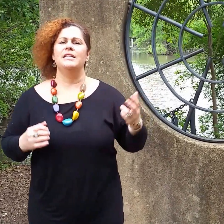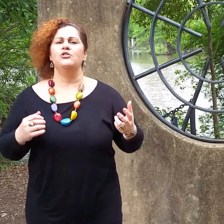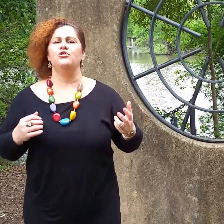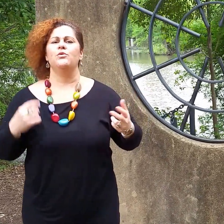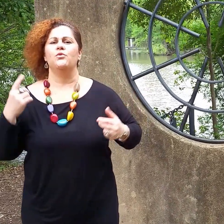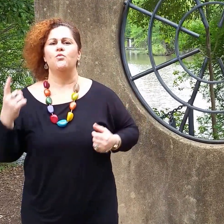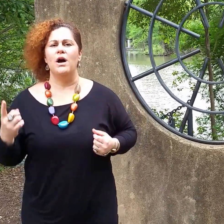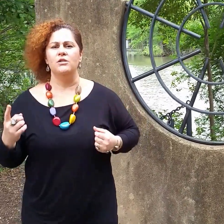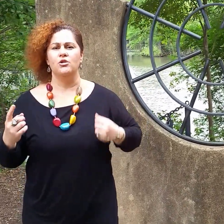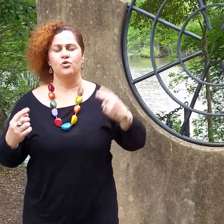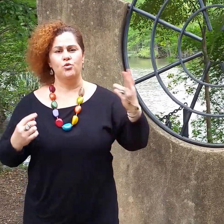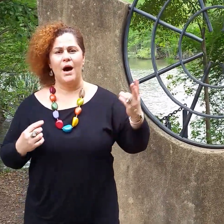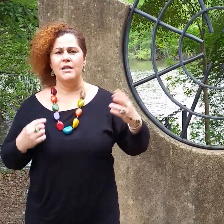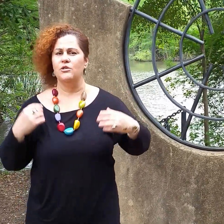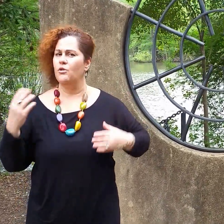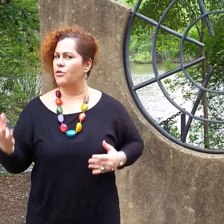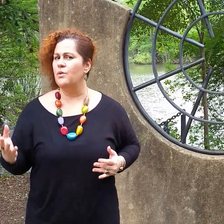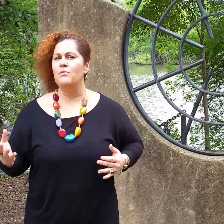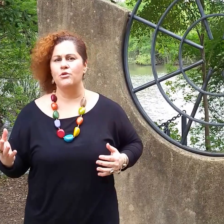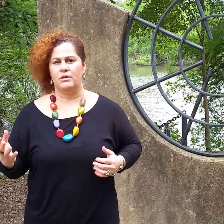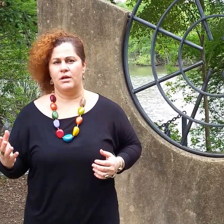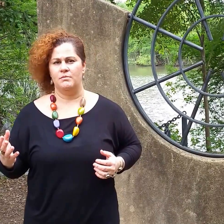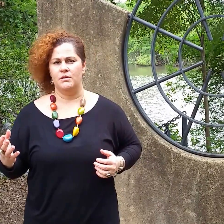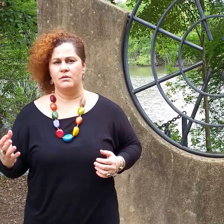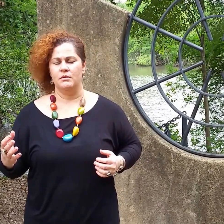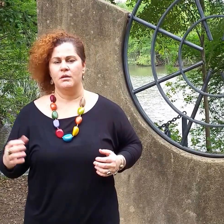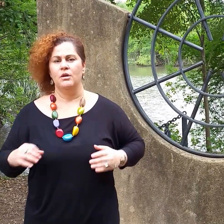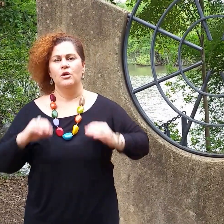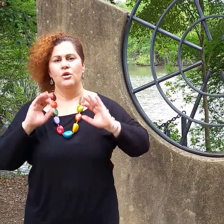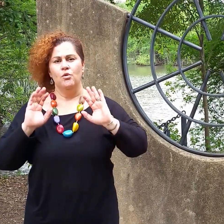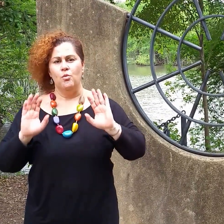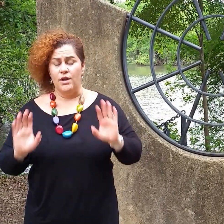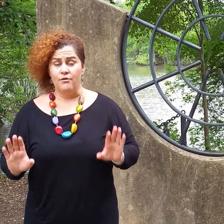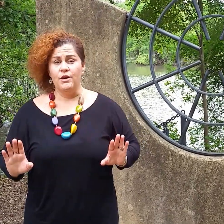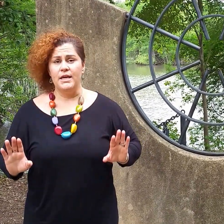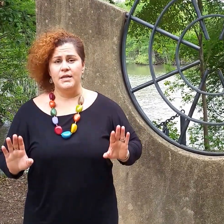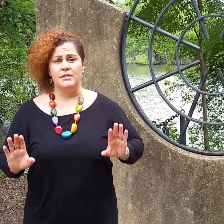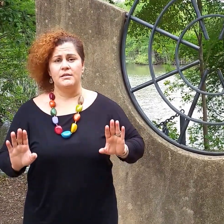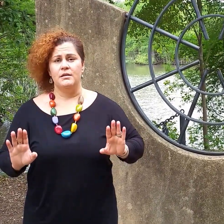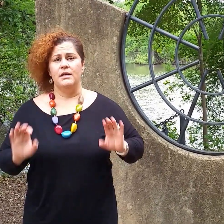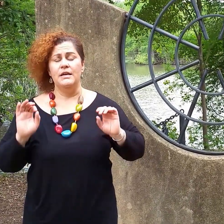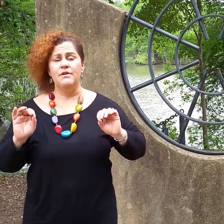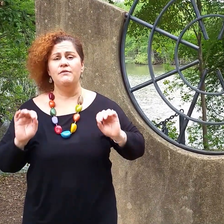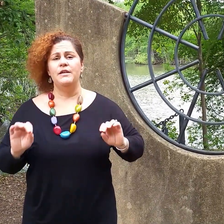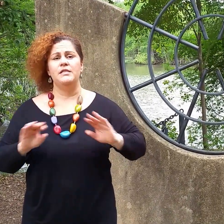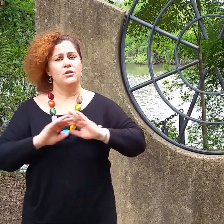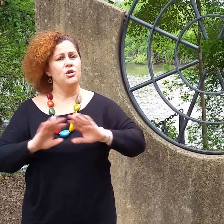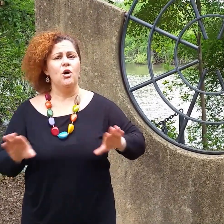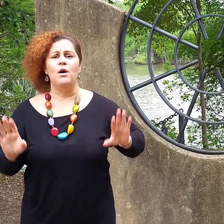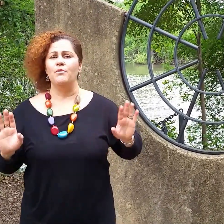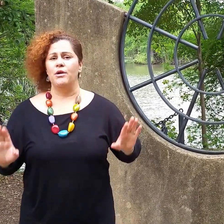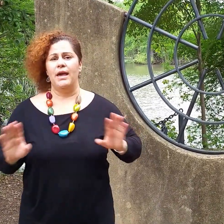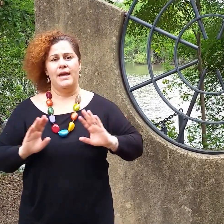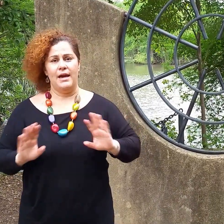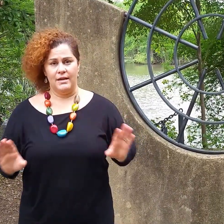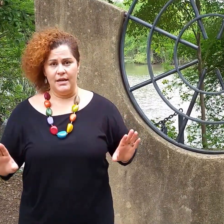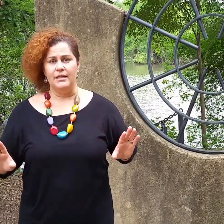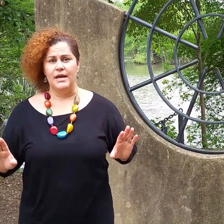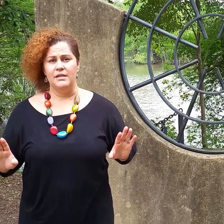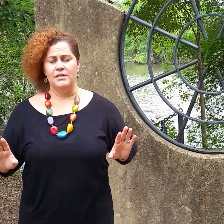I need to do it once, twice or three more times. Whatever it is, even if it's no, I'm okay, that is